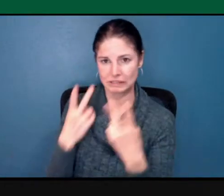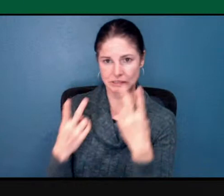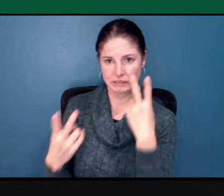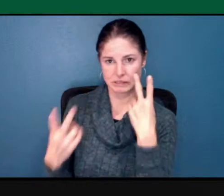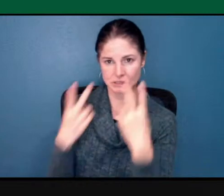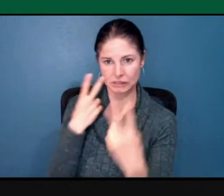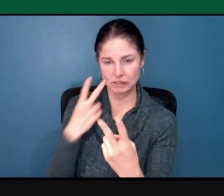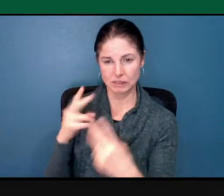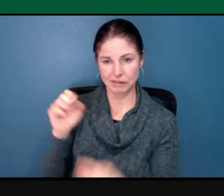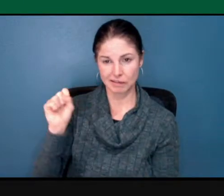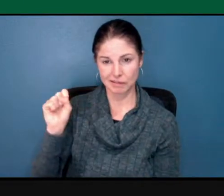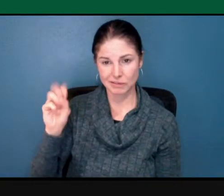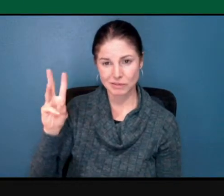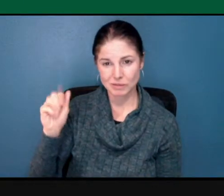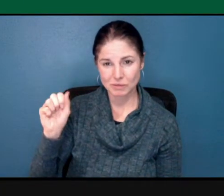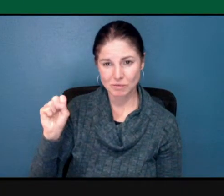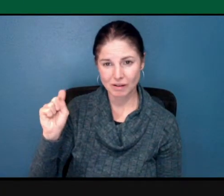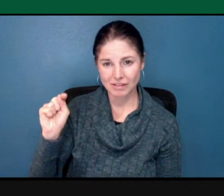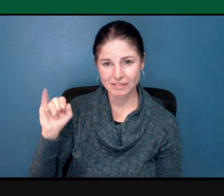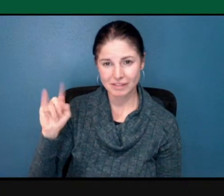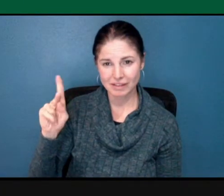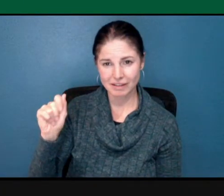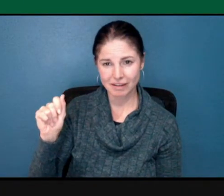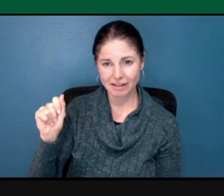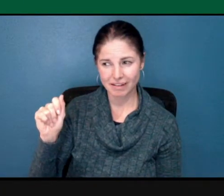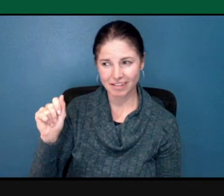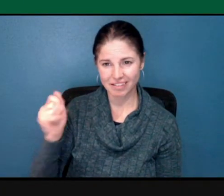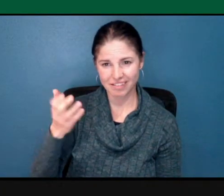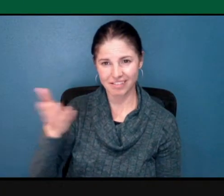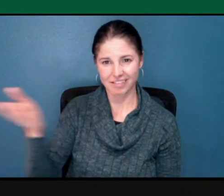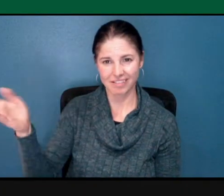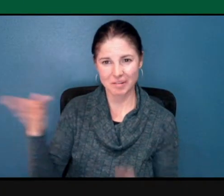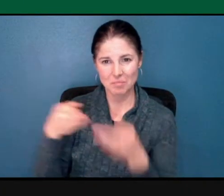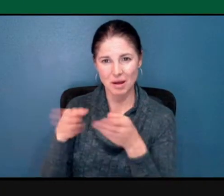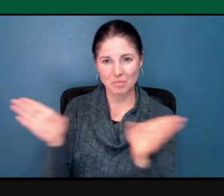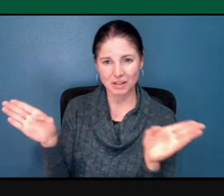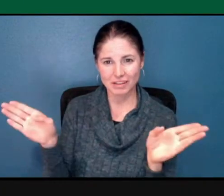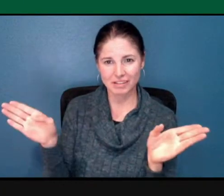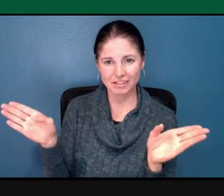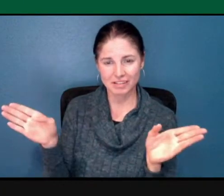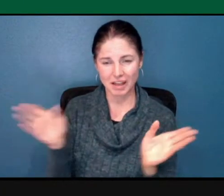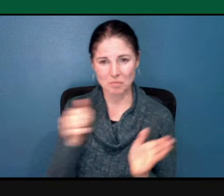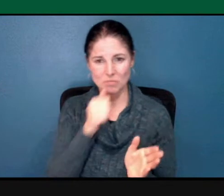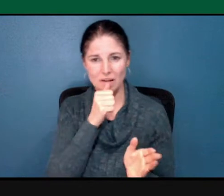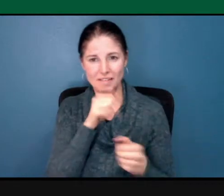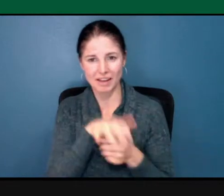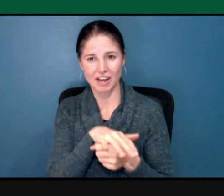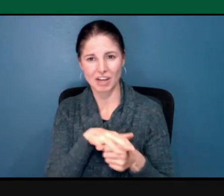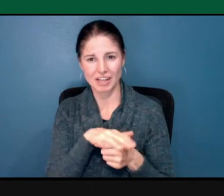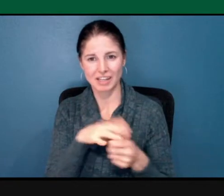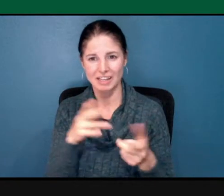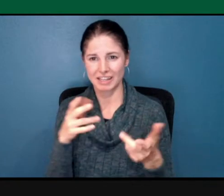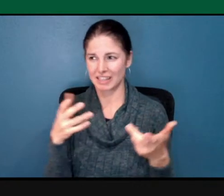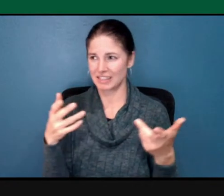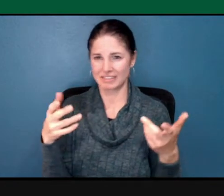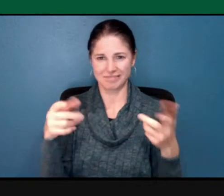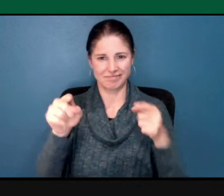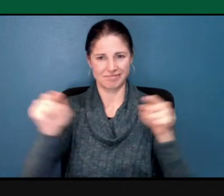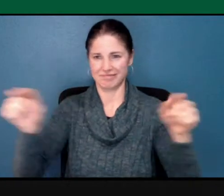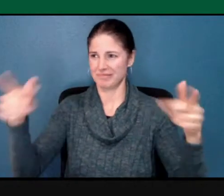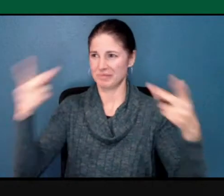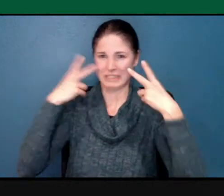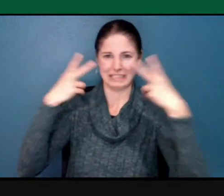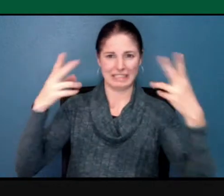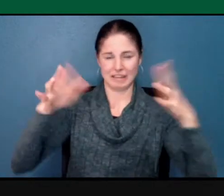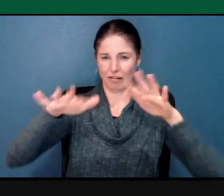swastika in public and private places adjacent to or on